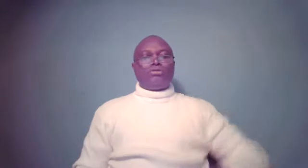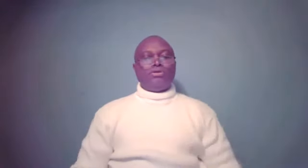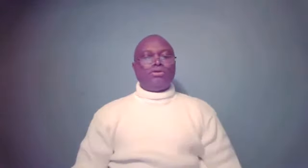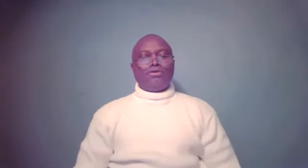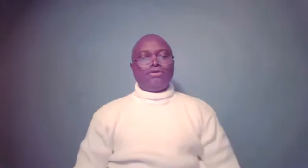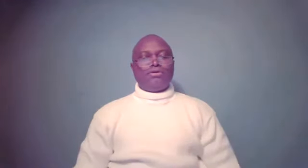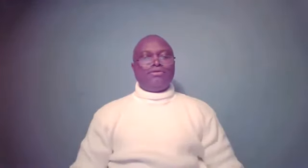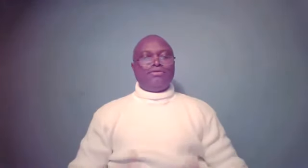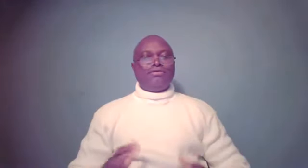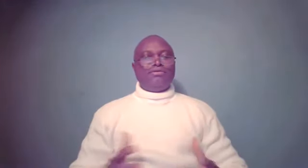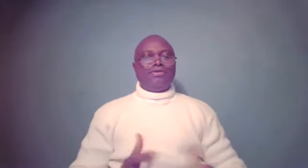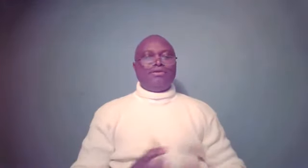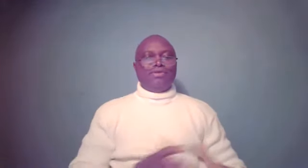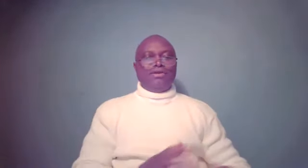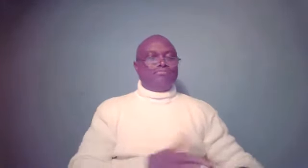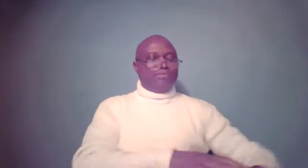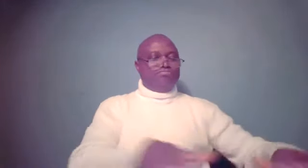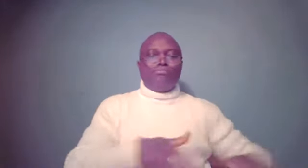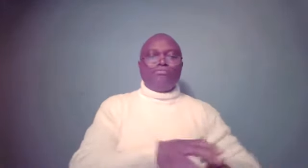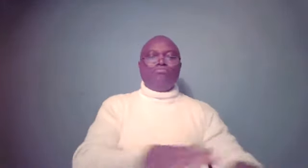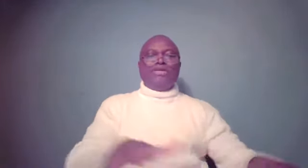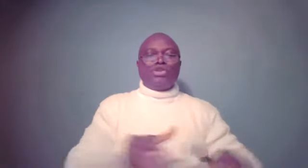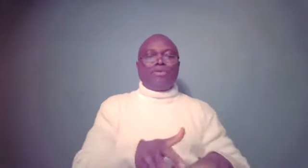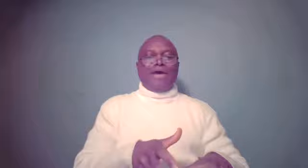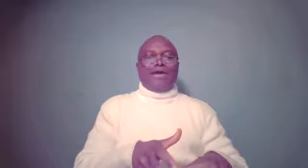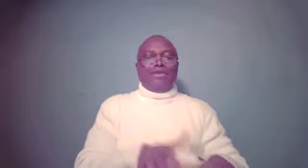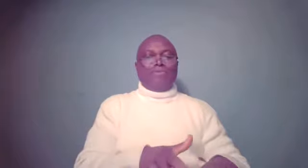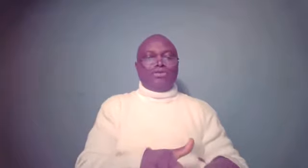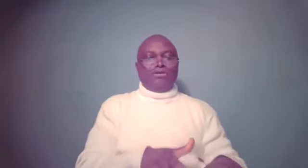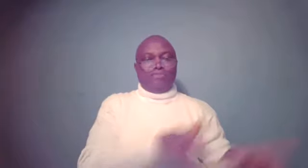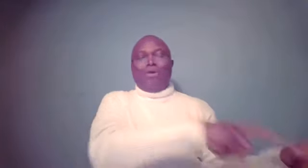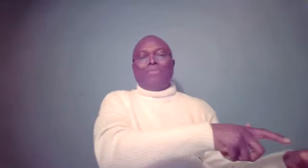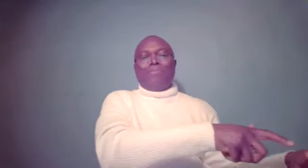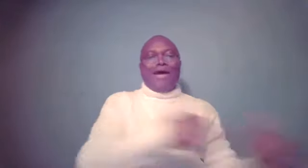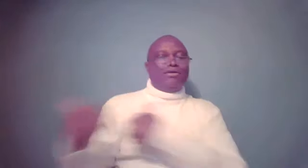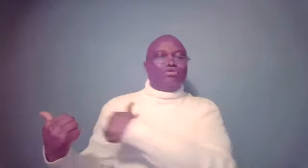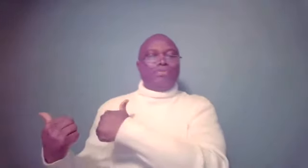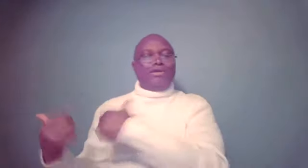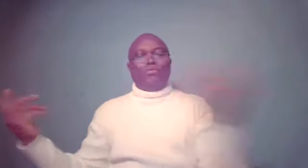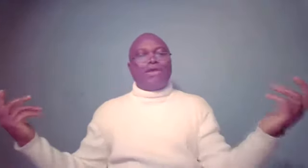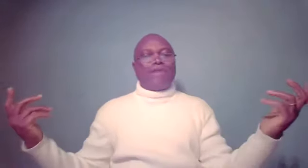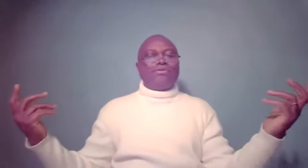the meal she prepared, the mom prepared to bring. It would have happened.